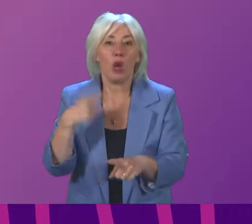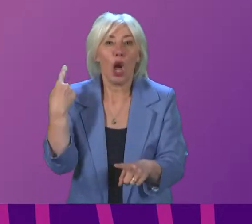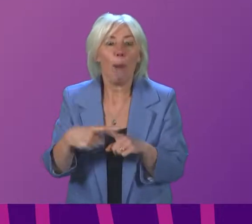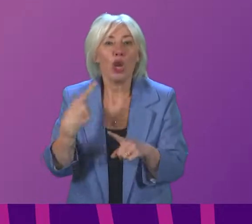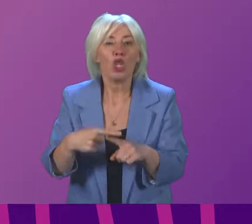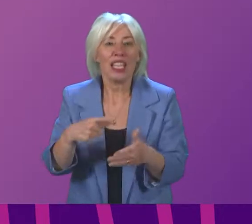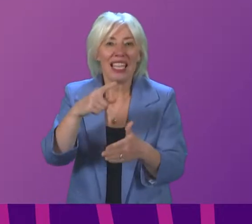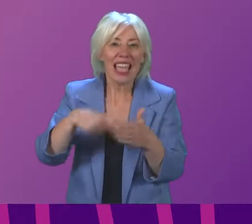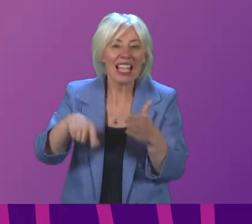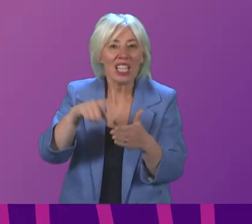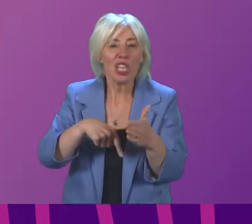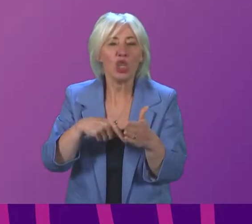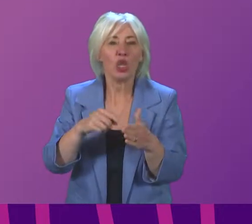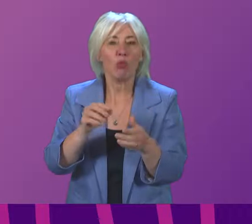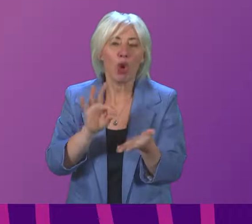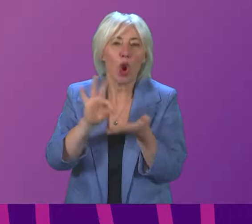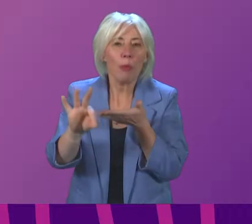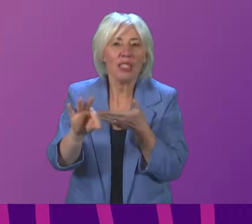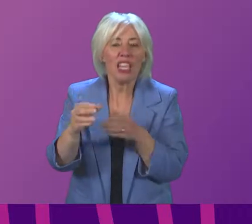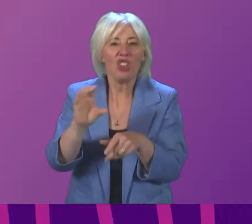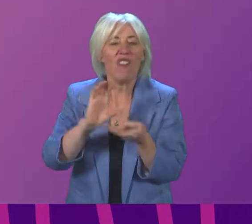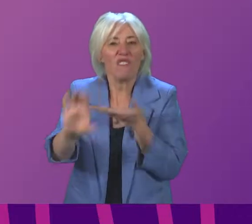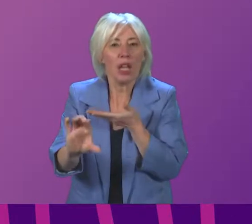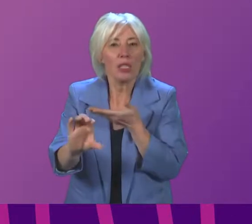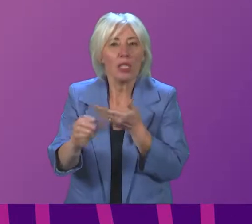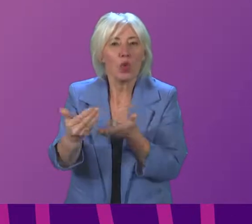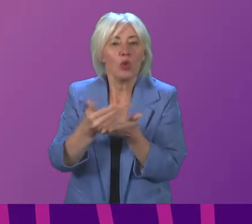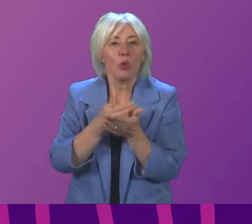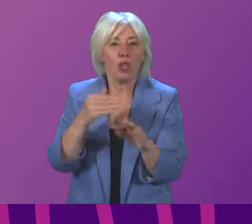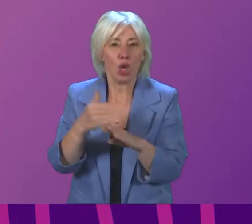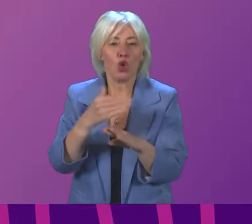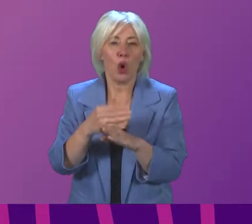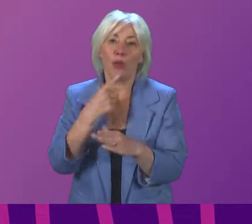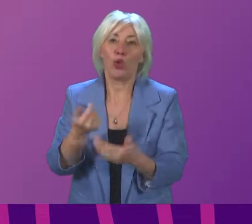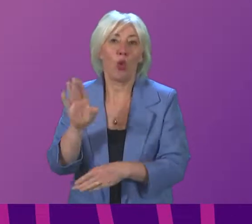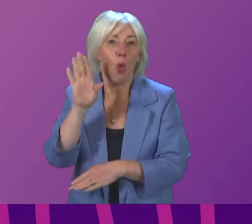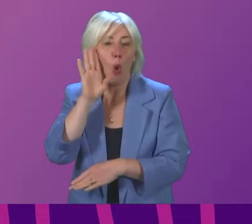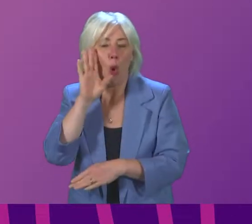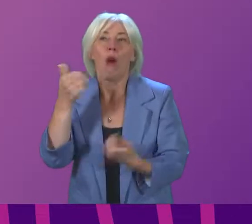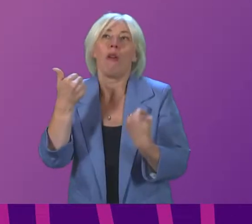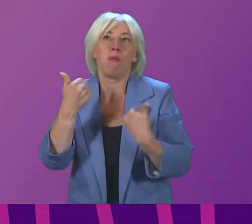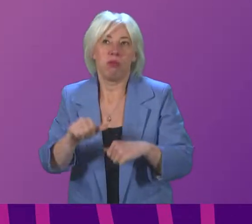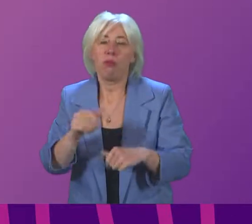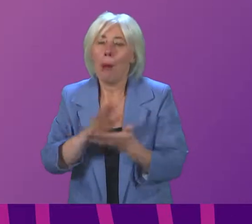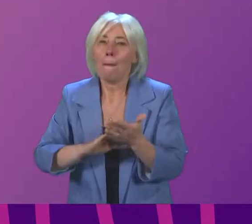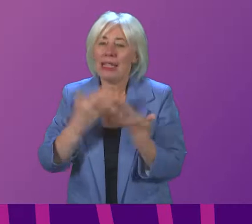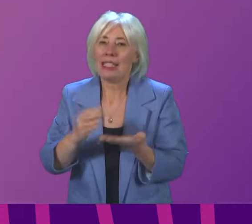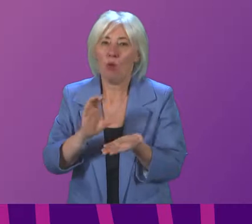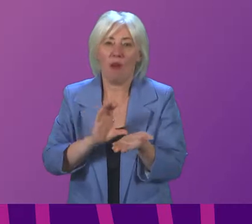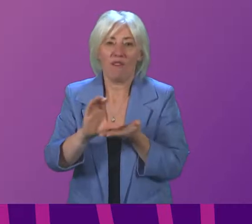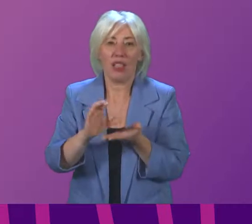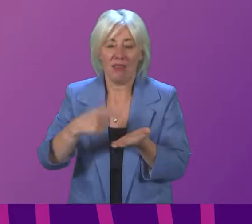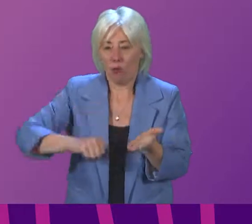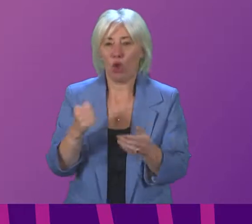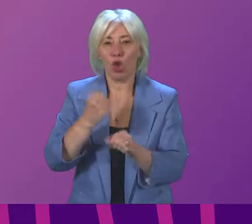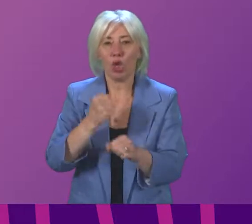cancellation compensation fund to protect jobs. So it is very welcome that these calls have been listened to, and support is coming from the